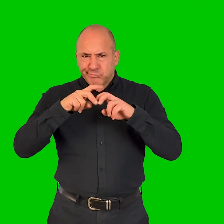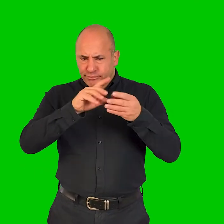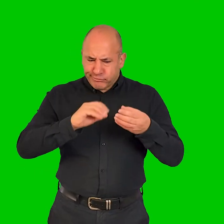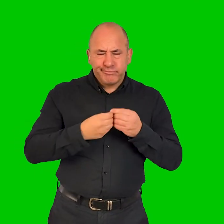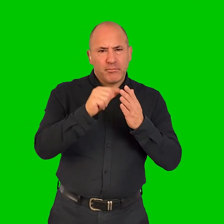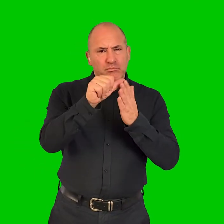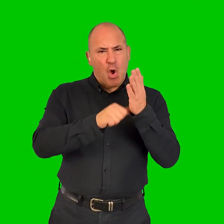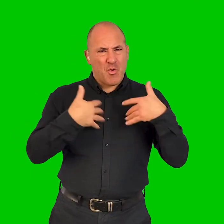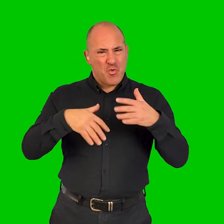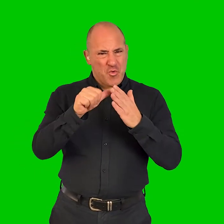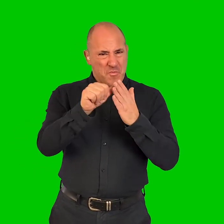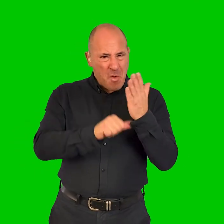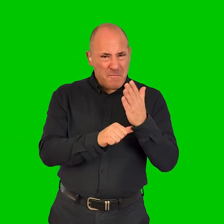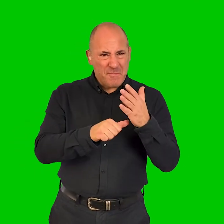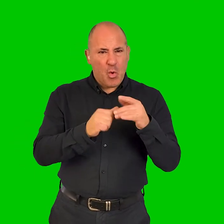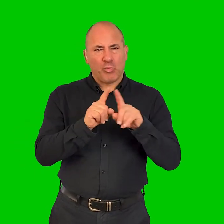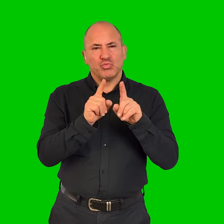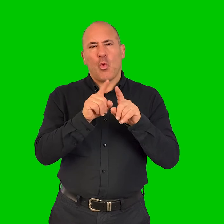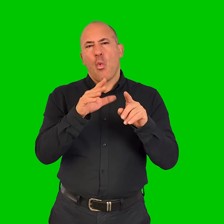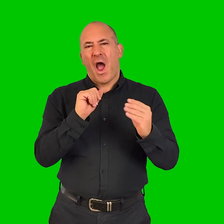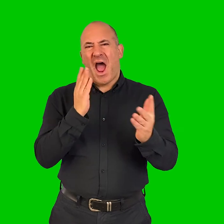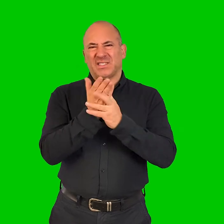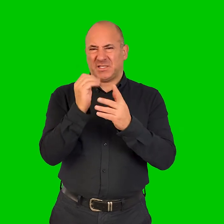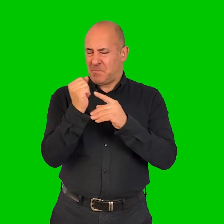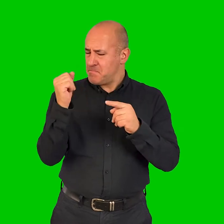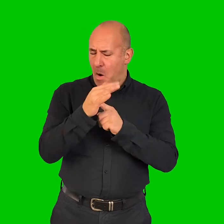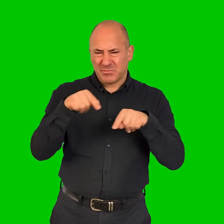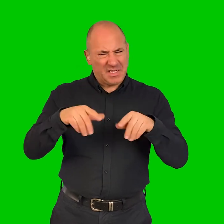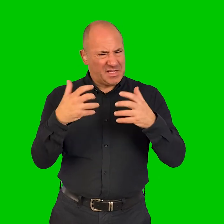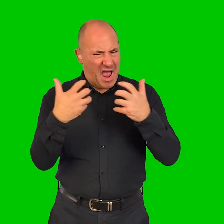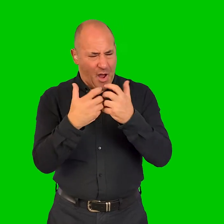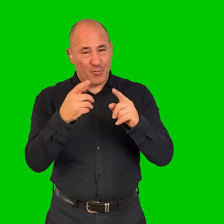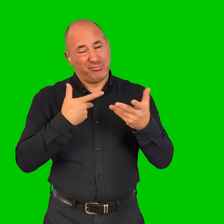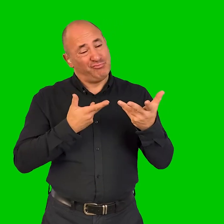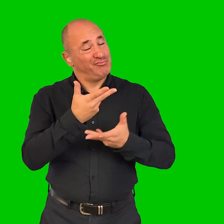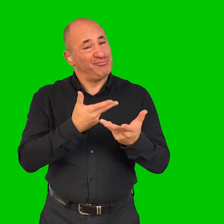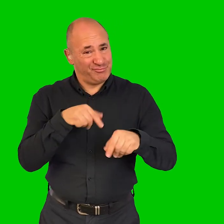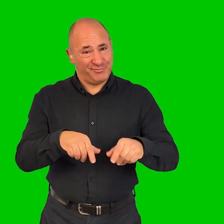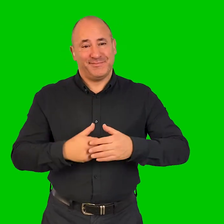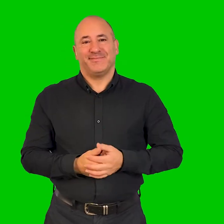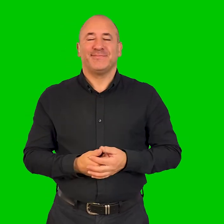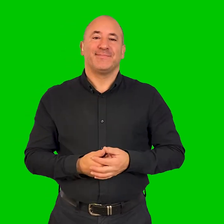explored how they are producing a huge programme and in what way access is fundamental to this.